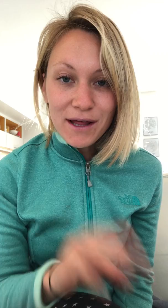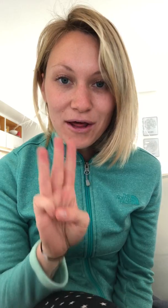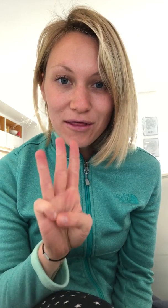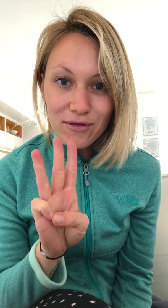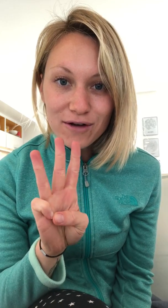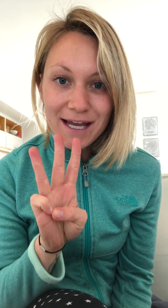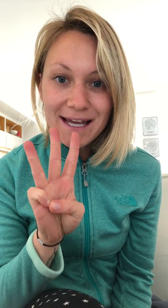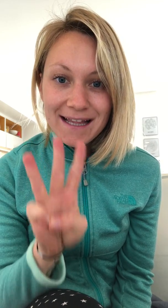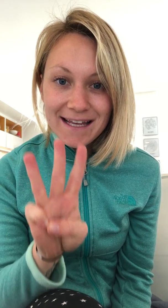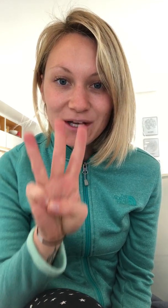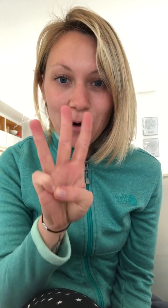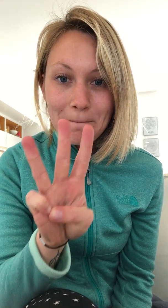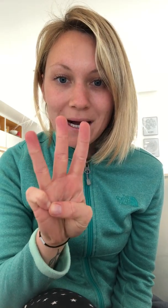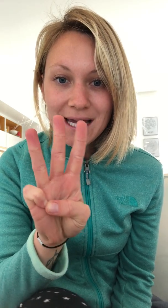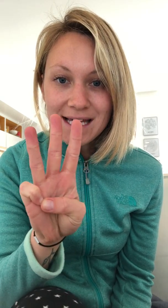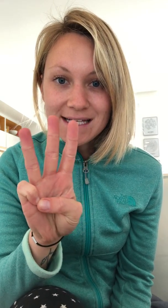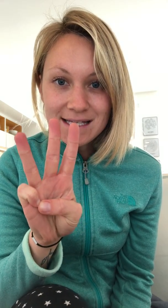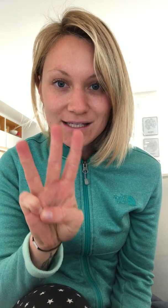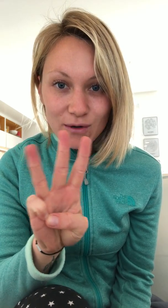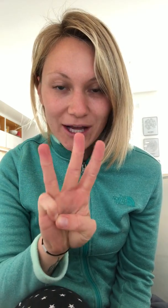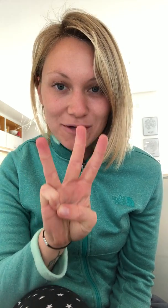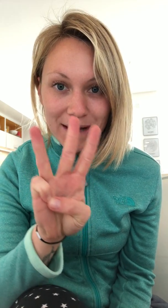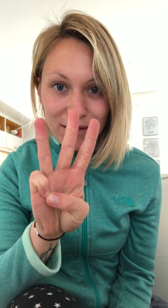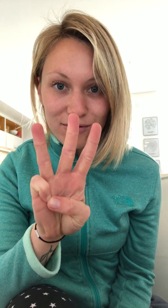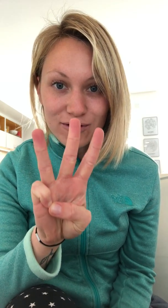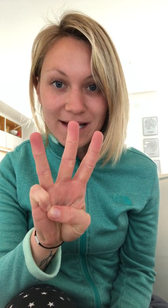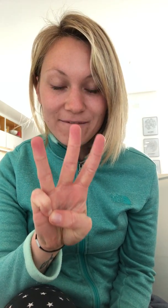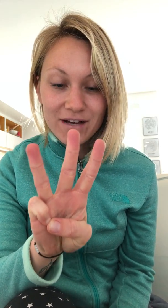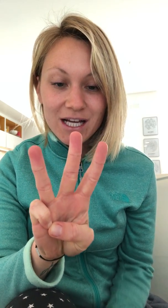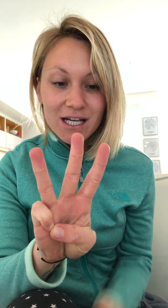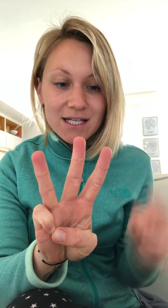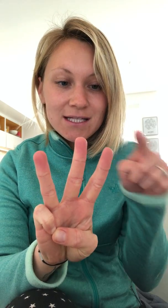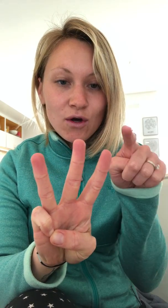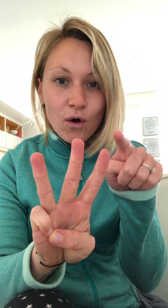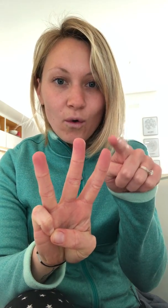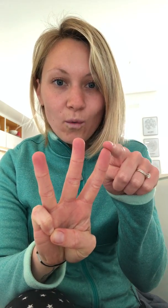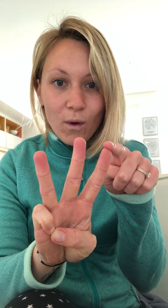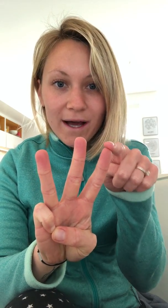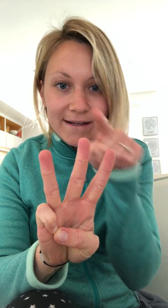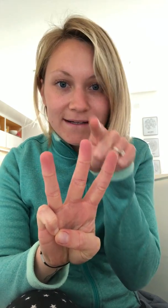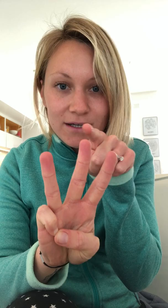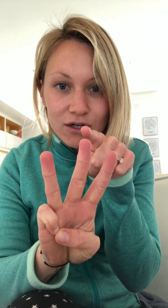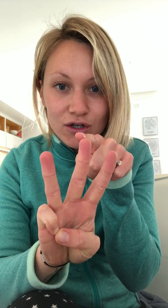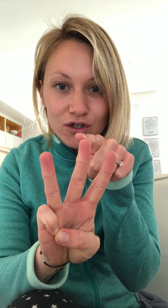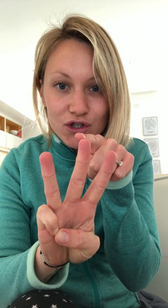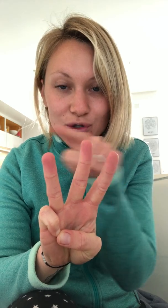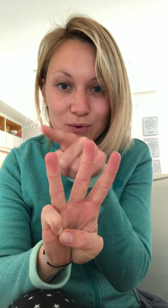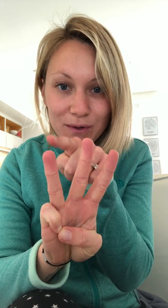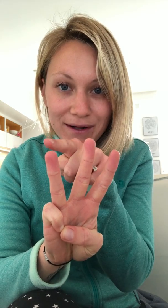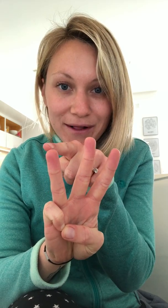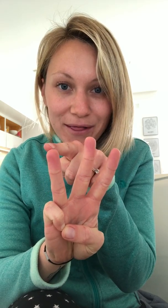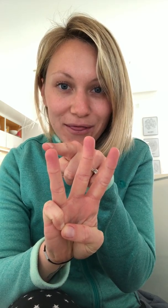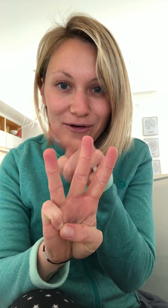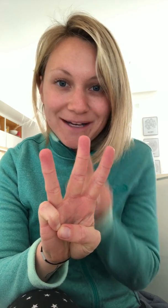Three little monkeys. So can you make three fingers? One, two, three.